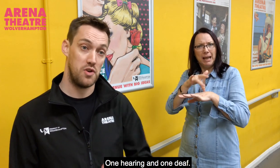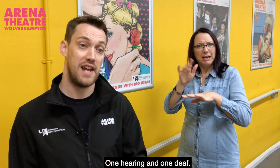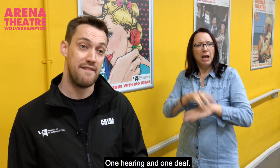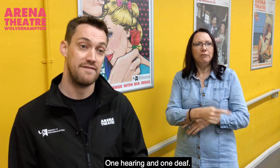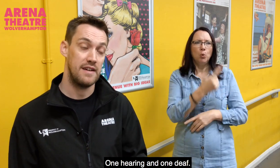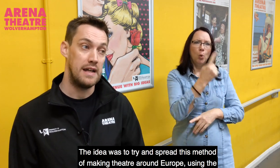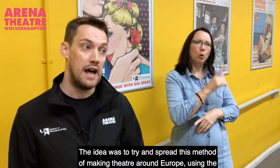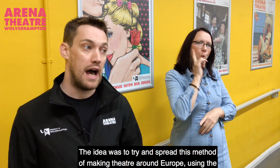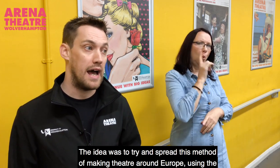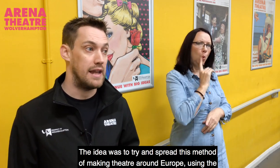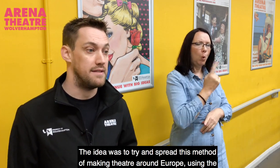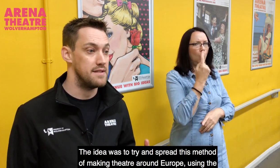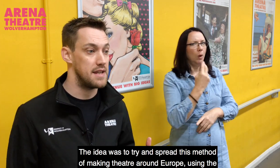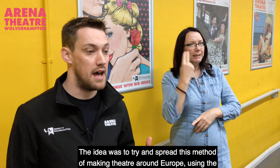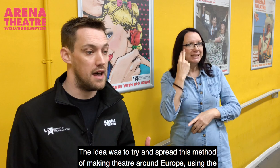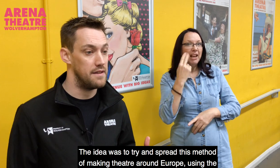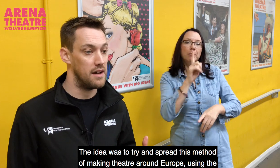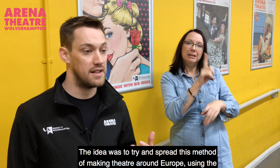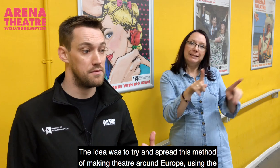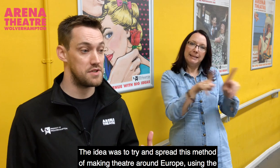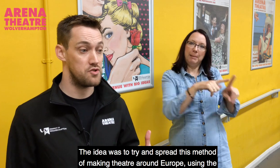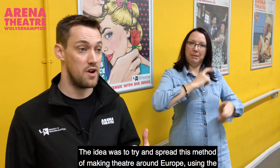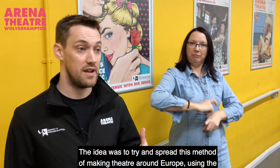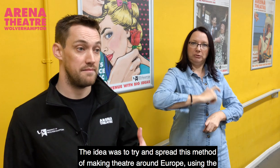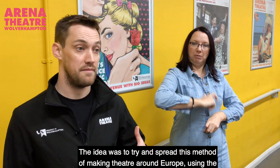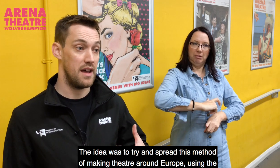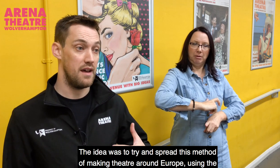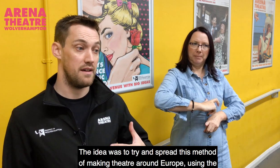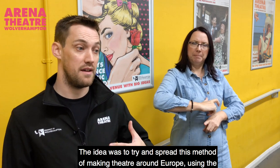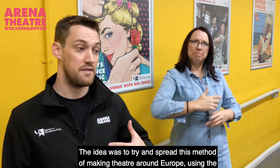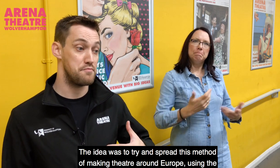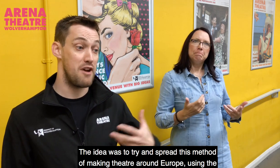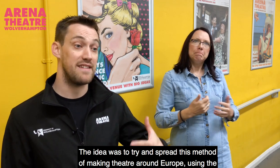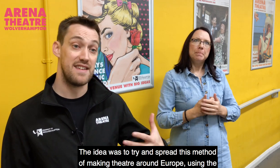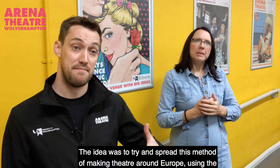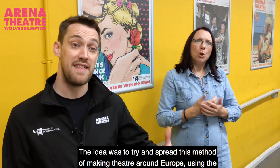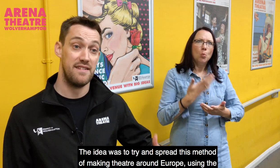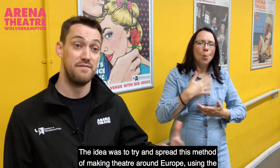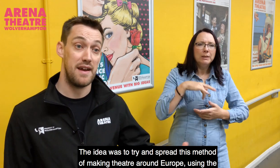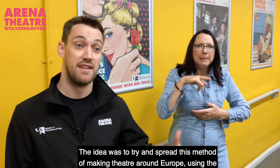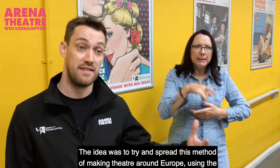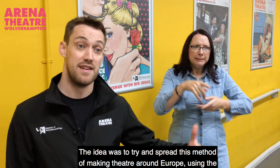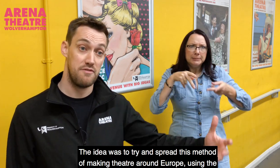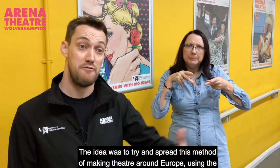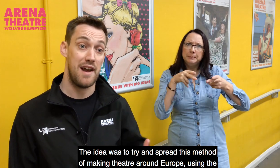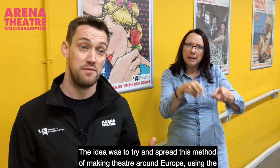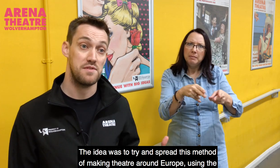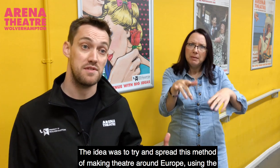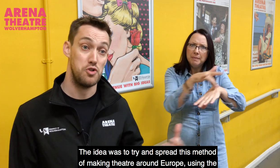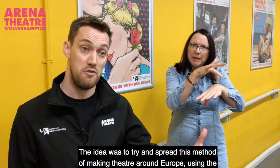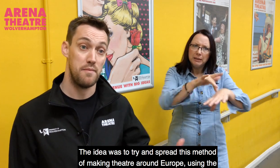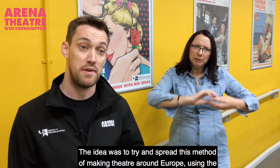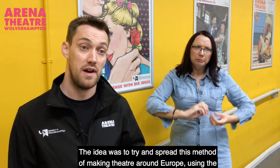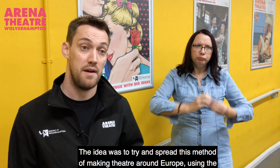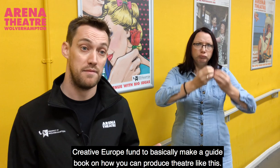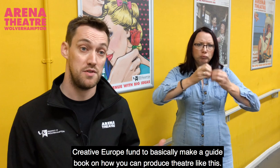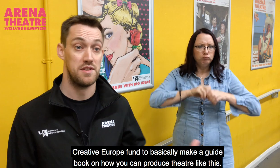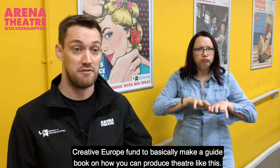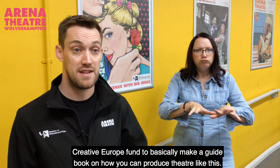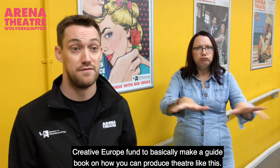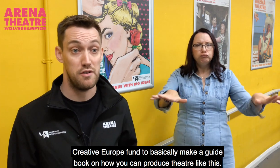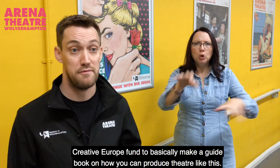hearing and one deaf and the idea was to try and spread this method of making theatre around Europe